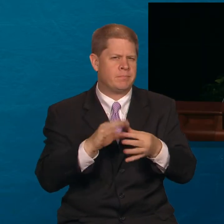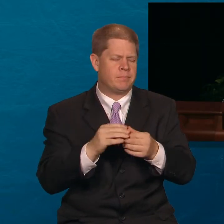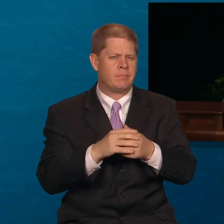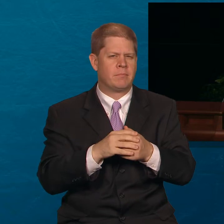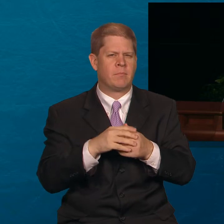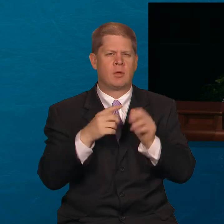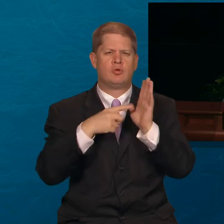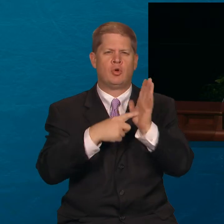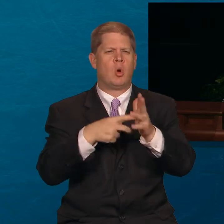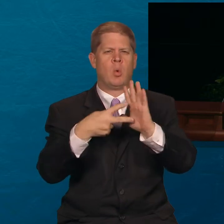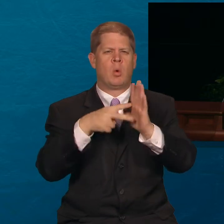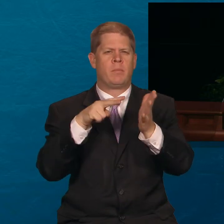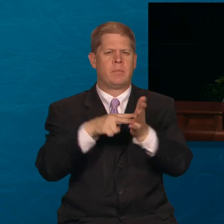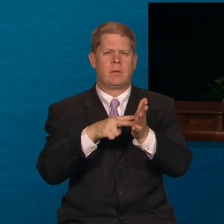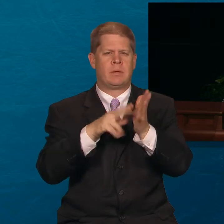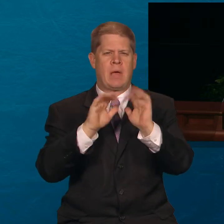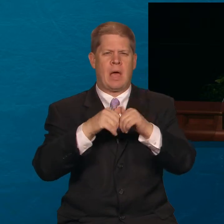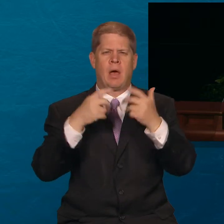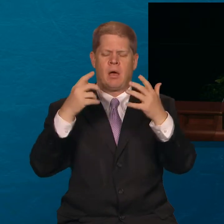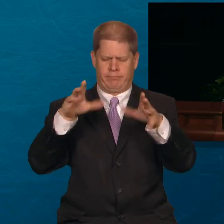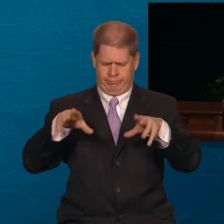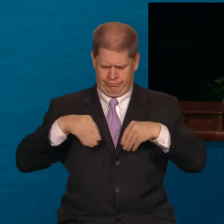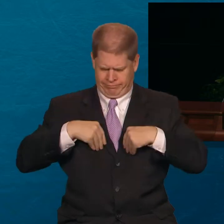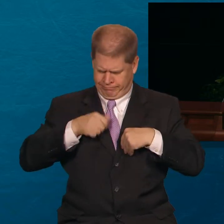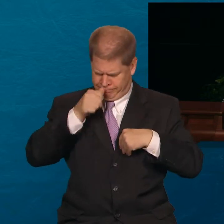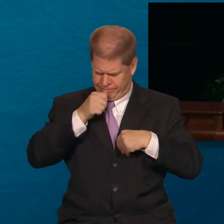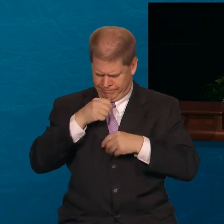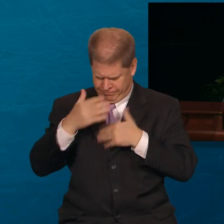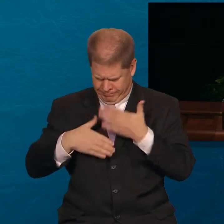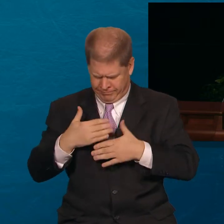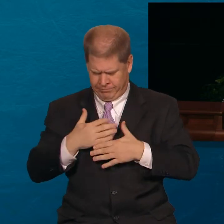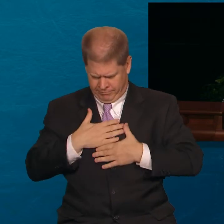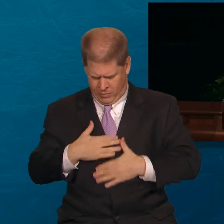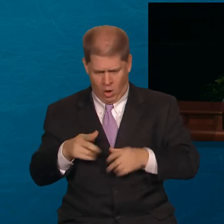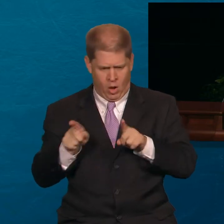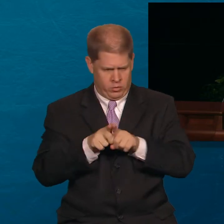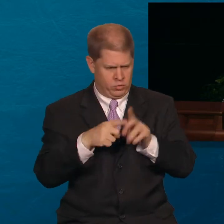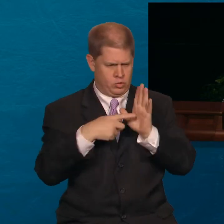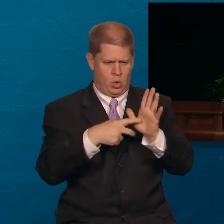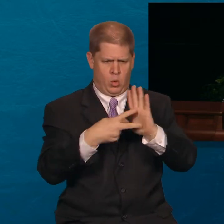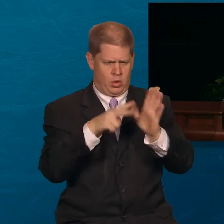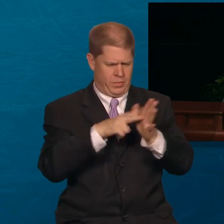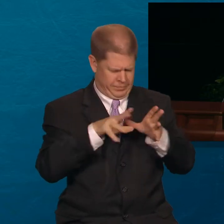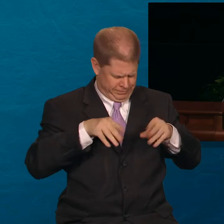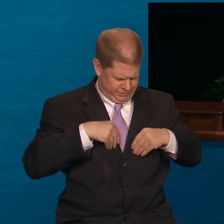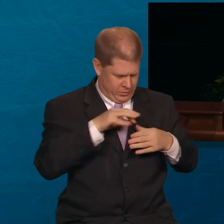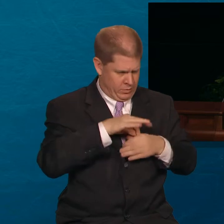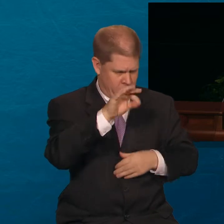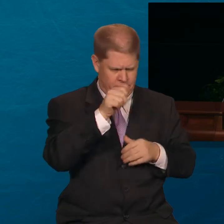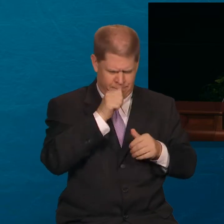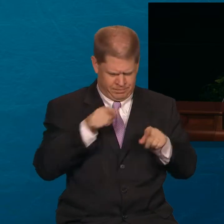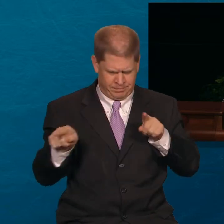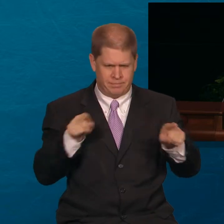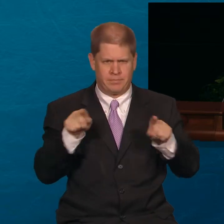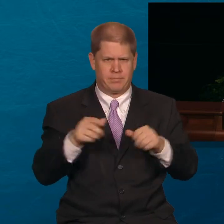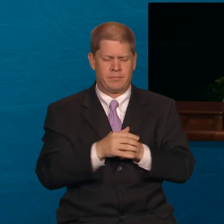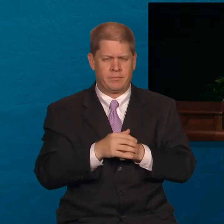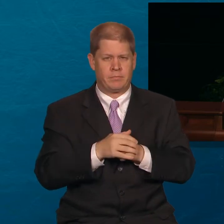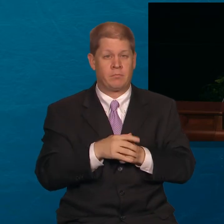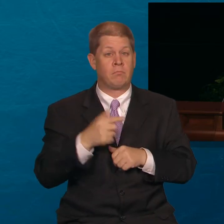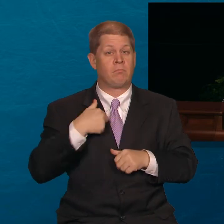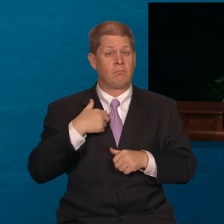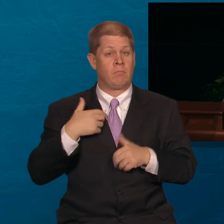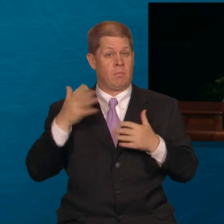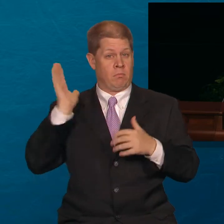effort required to endure physically and then compare it to the effort required to endure spiritually. Upon